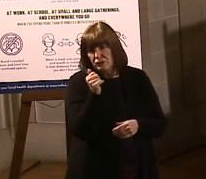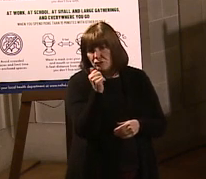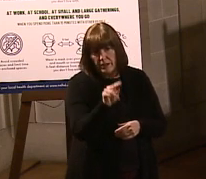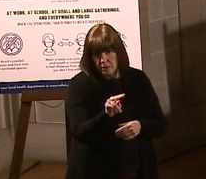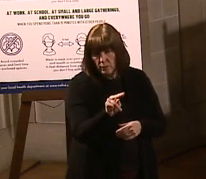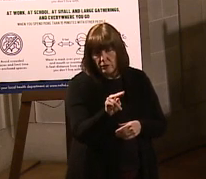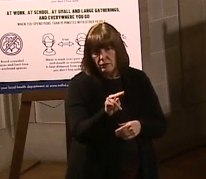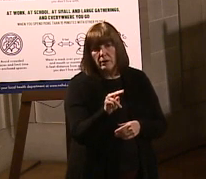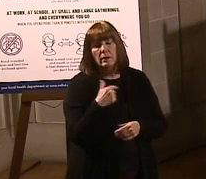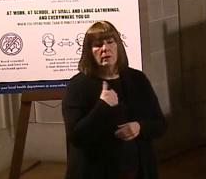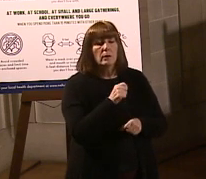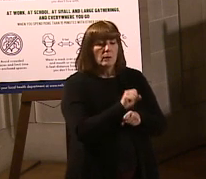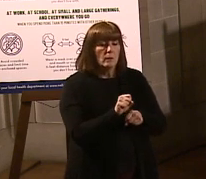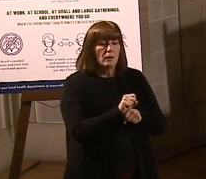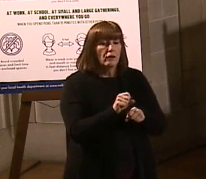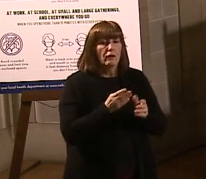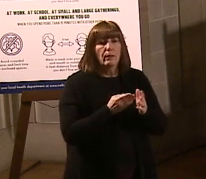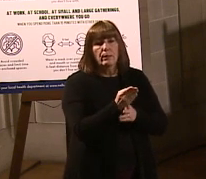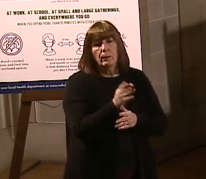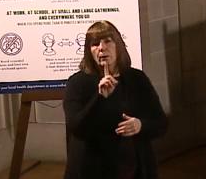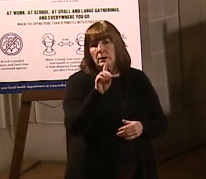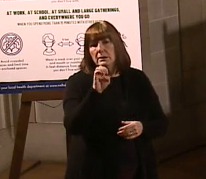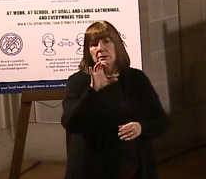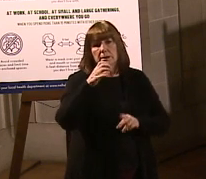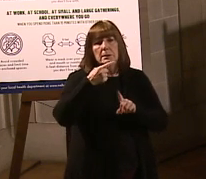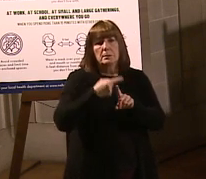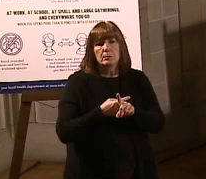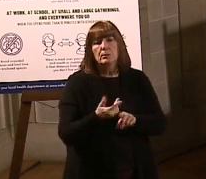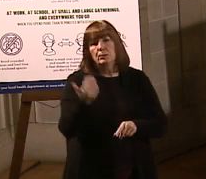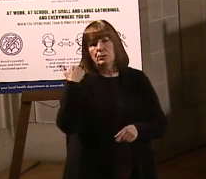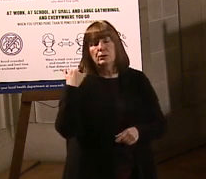And then we've been working on this all through December as well.